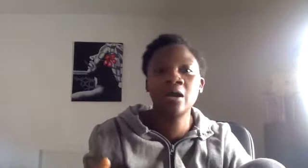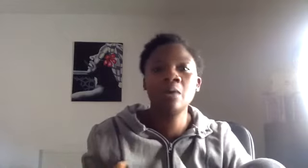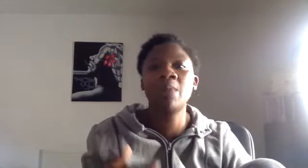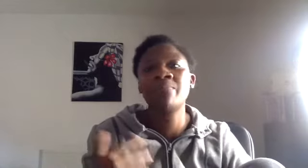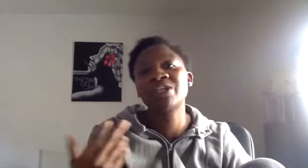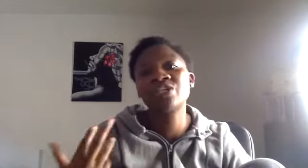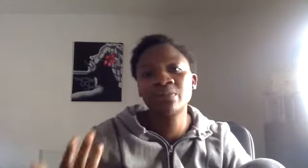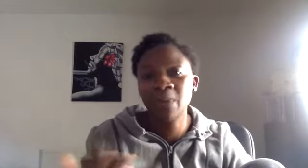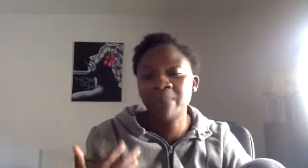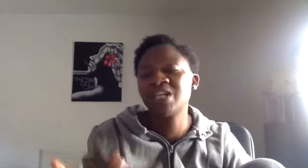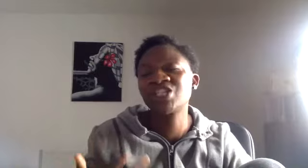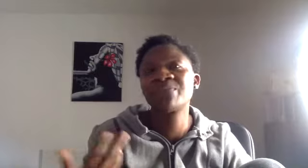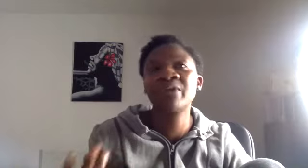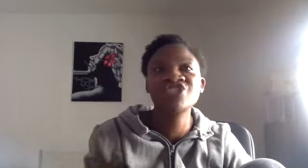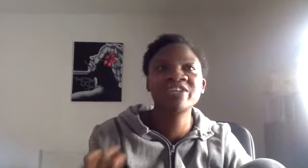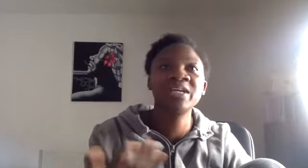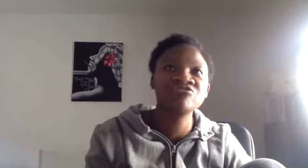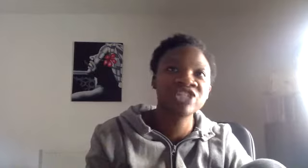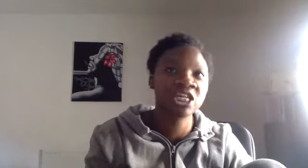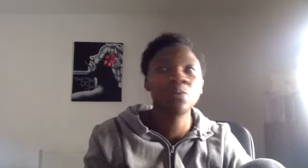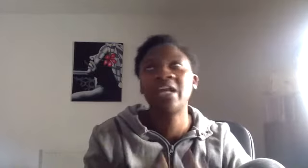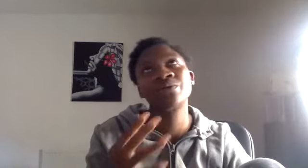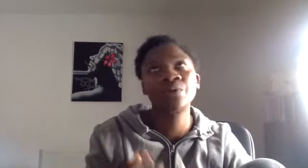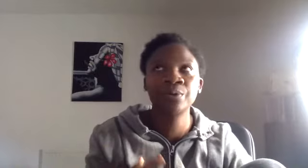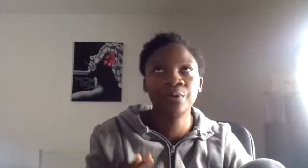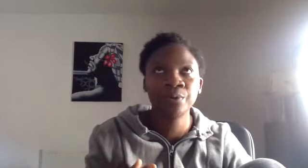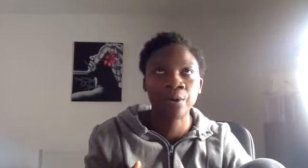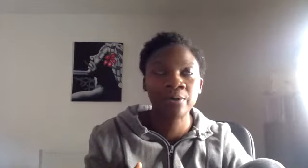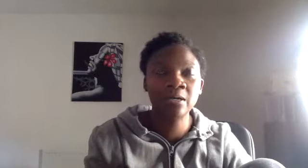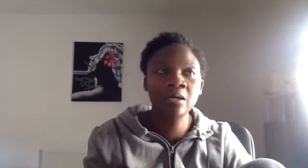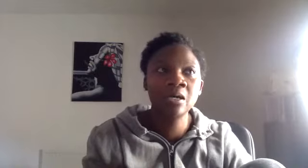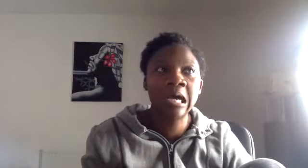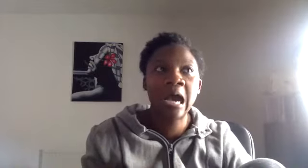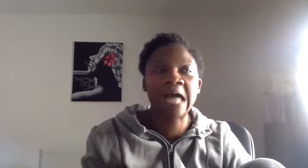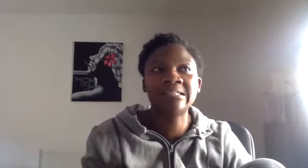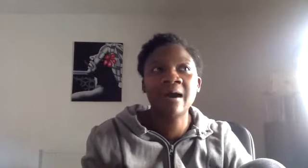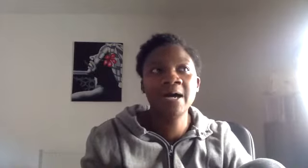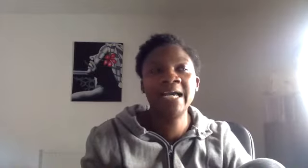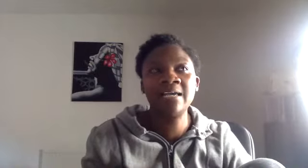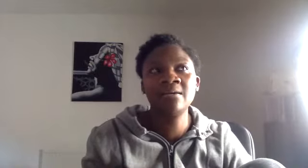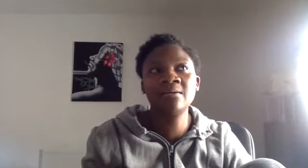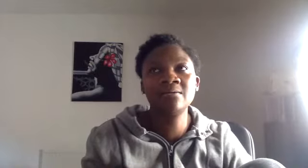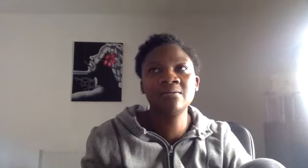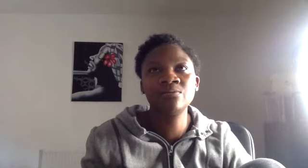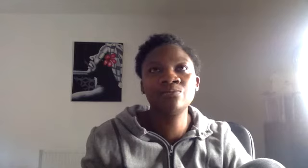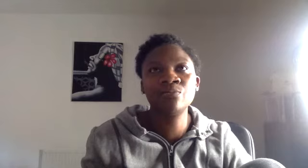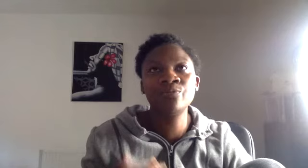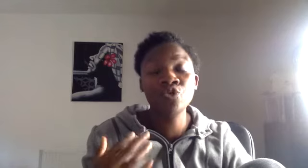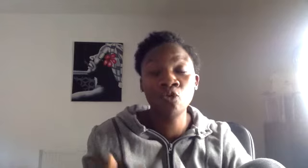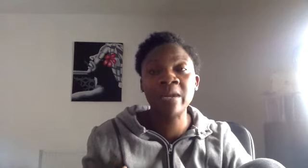My patients are pressuring me to return to, and it goes on and on and on. And I normally,